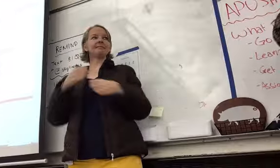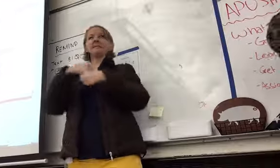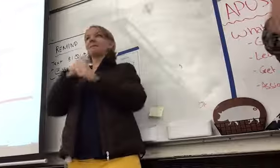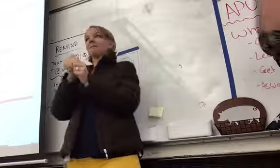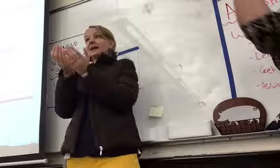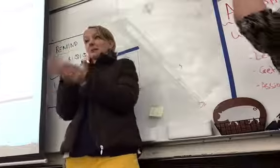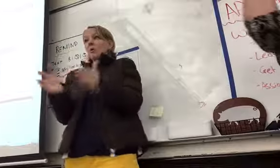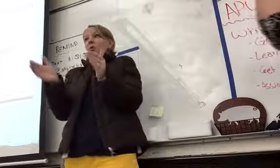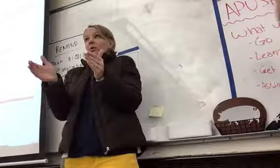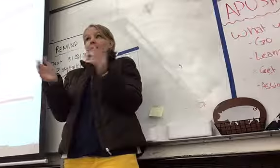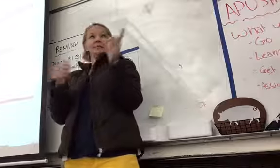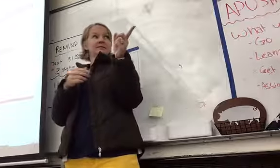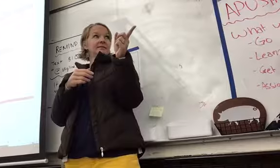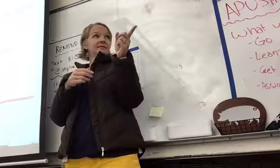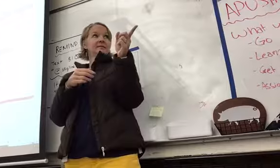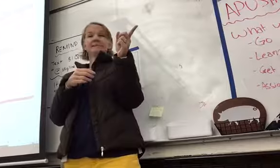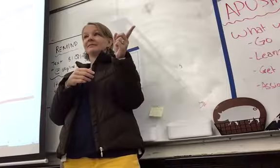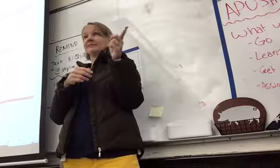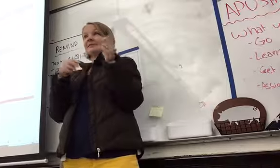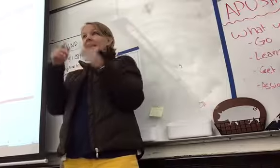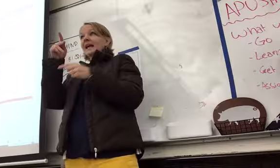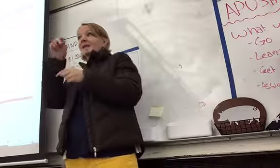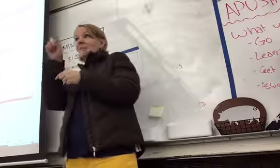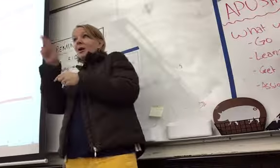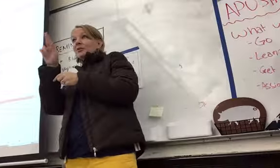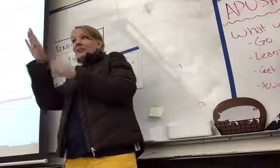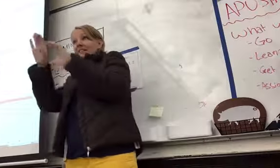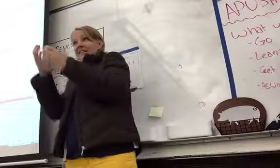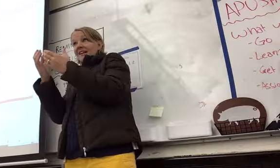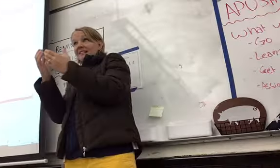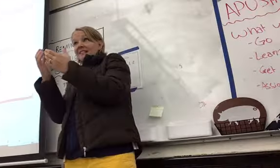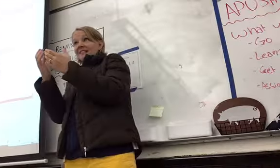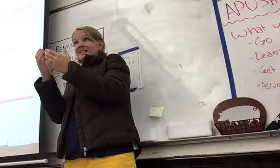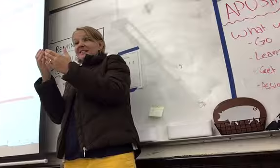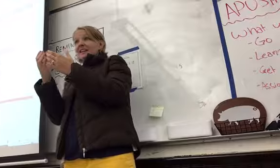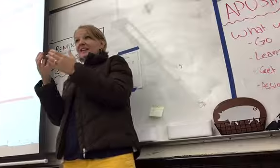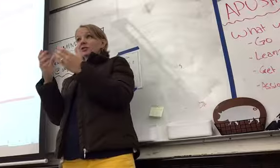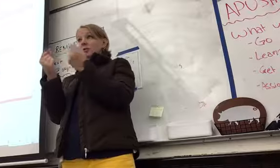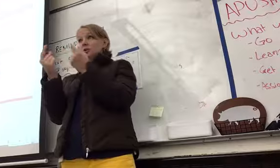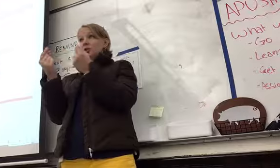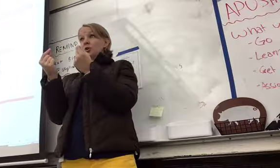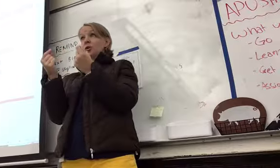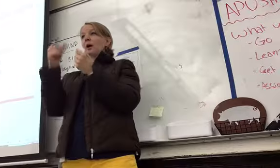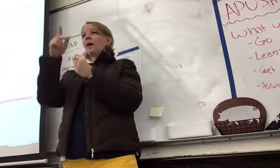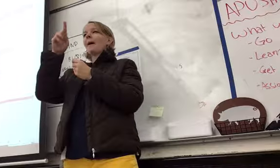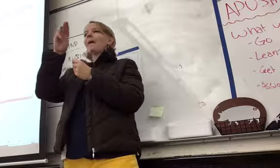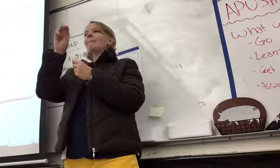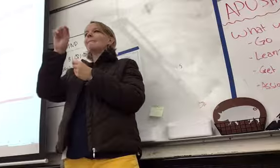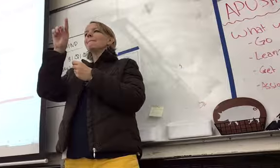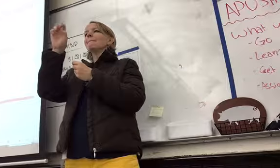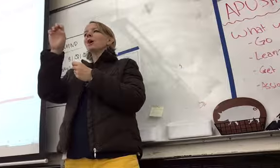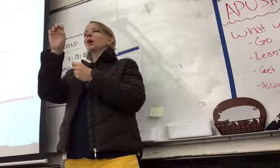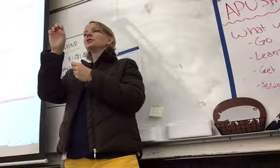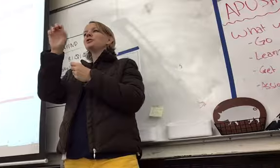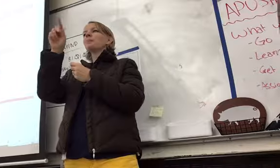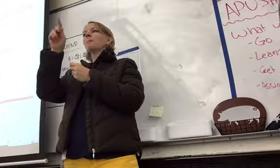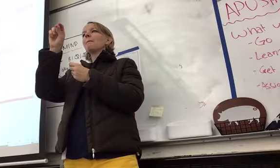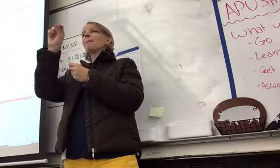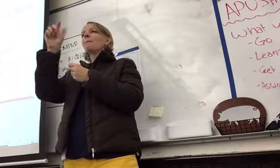little bowl in pottery class. And what they did is they took mosh-posh, and basically what they did is